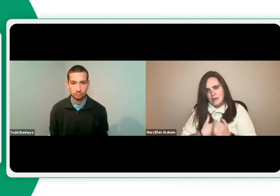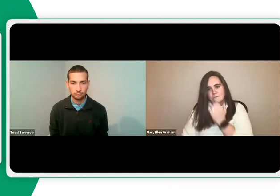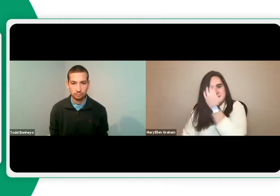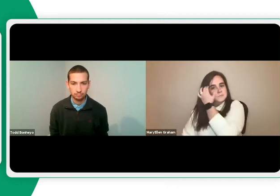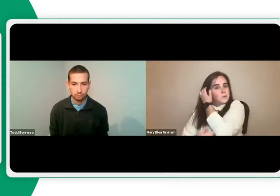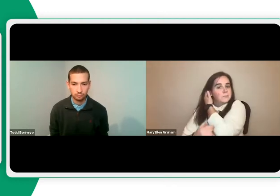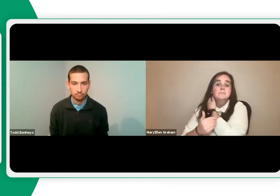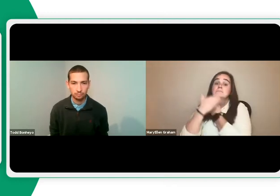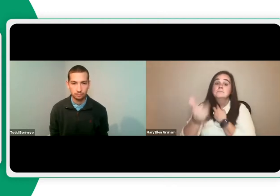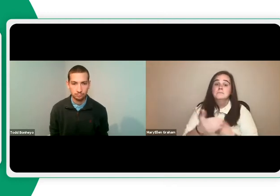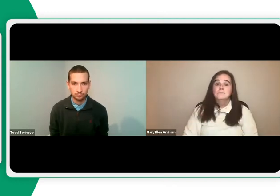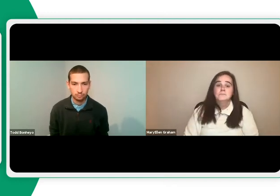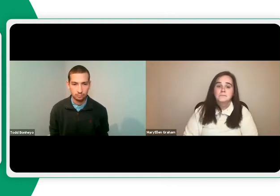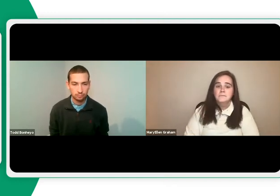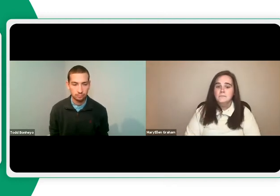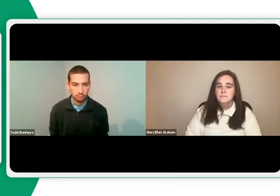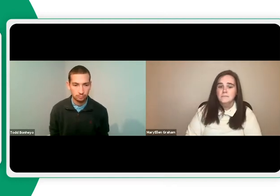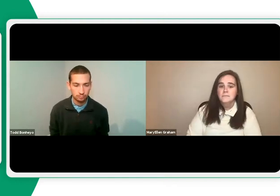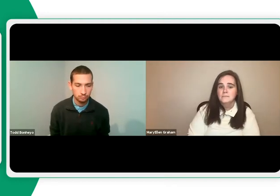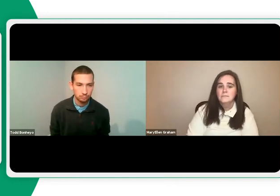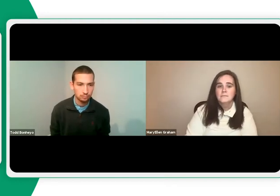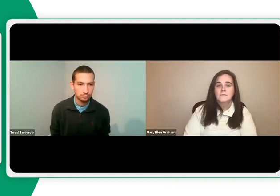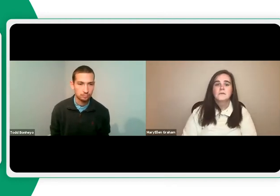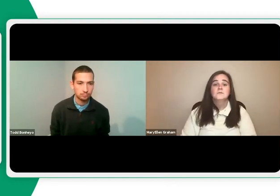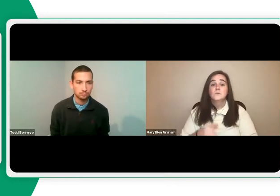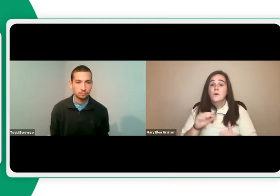to answer any issues that you may have. Next slide. Next